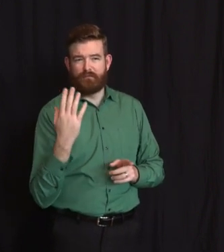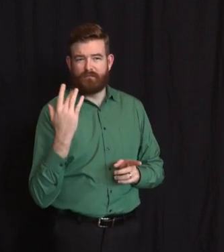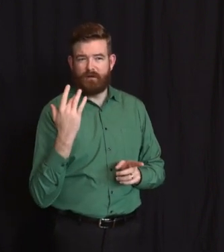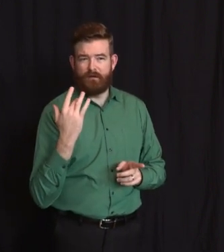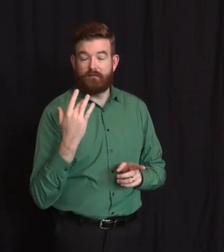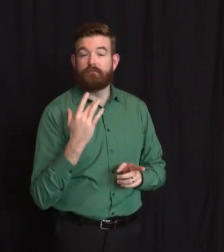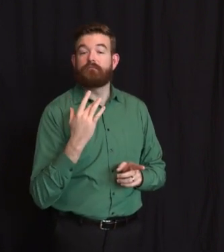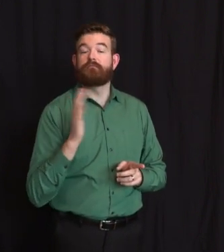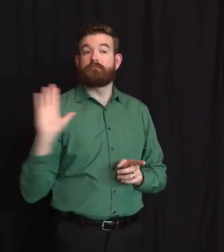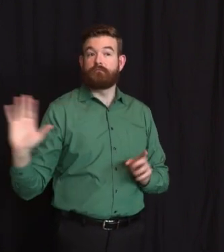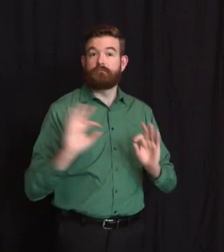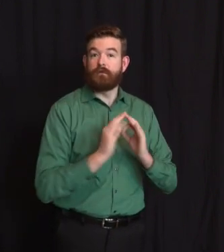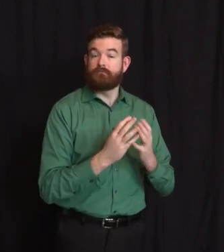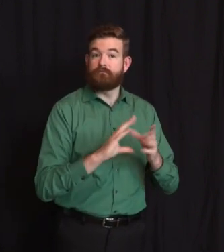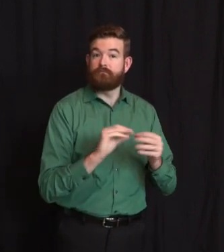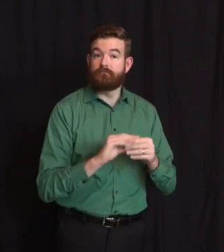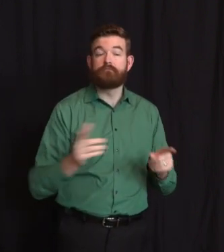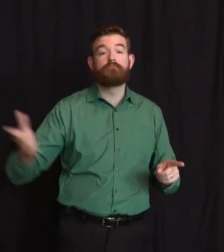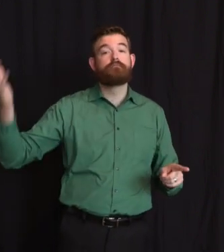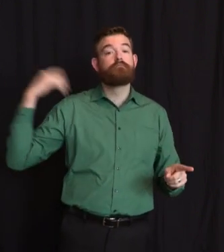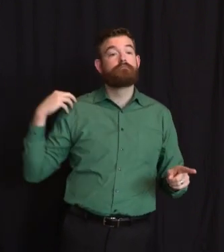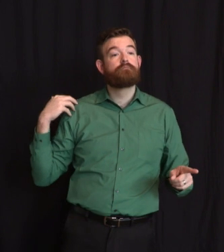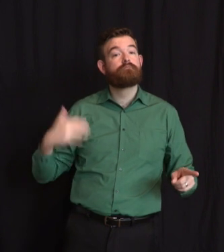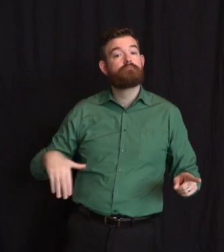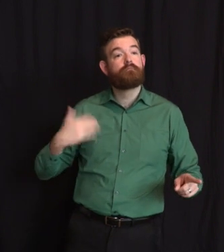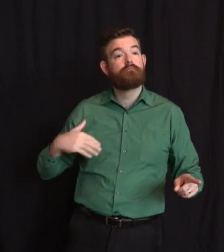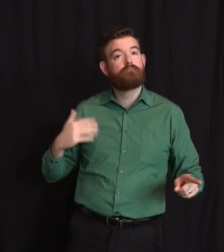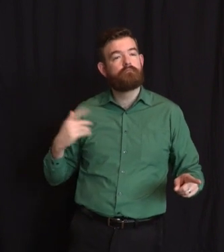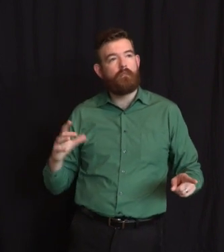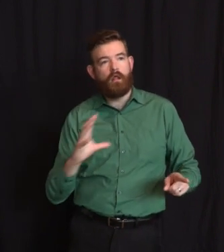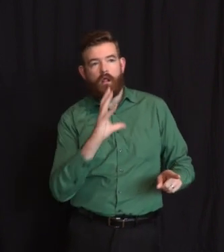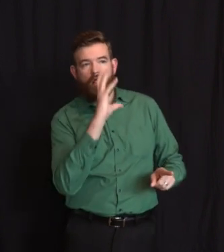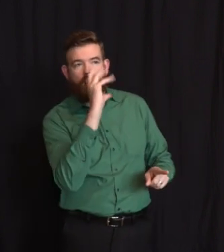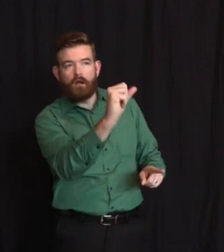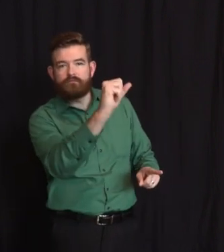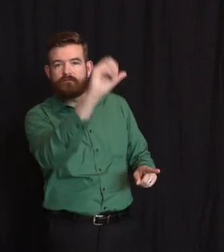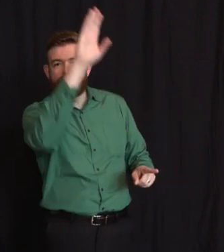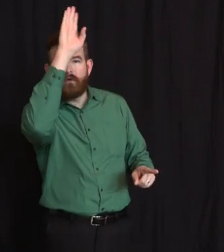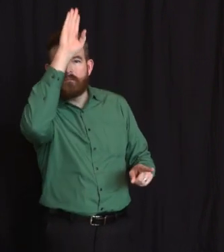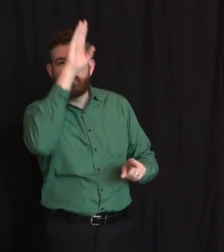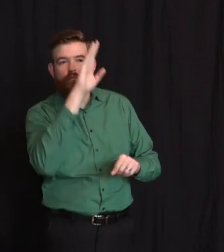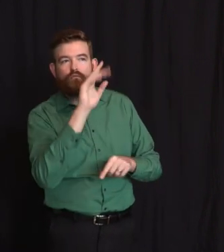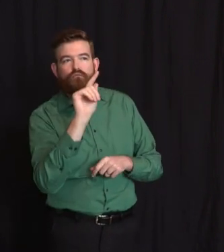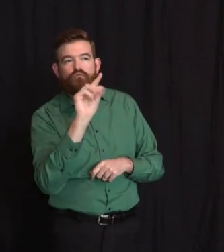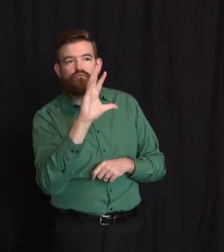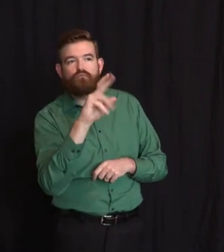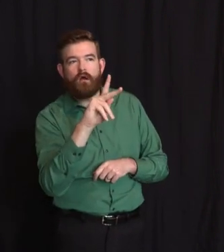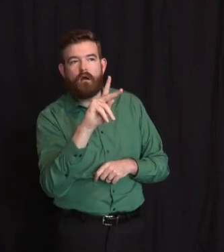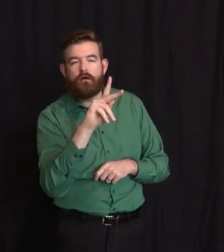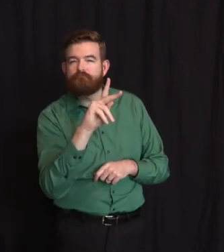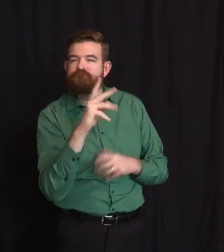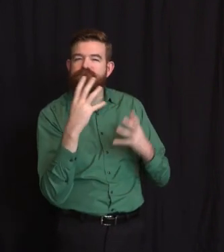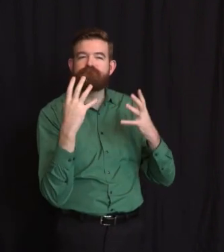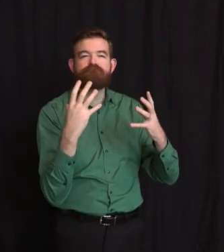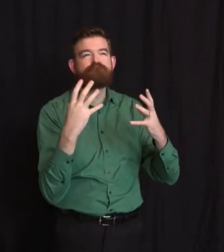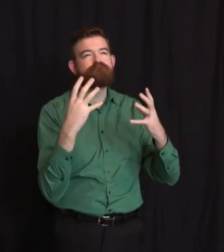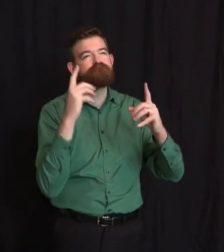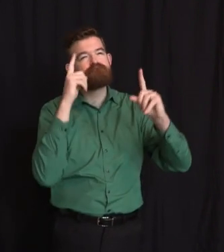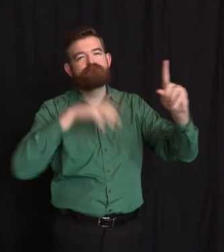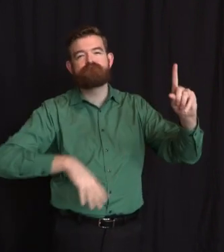fire trucks. Not everyone gets to live their dream, but Rob obviously did his. To honor him in the only way they